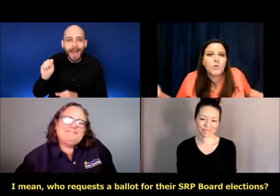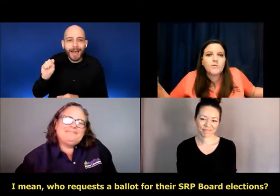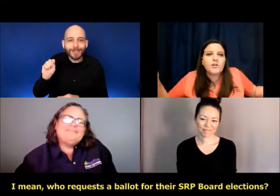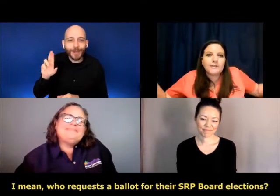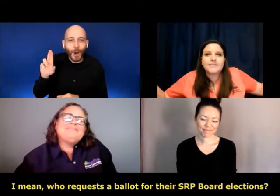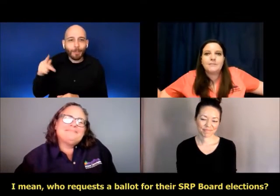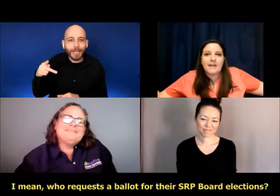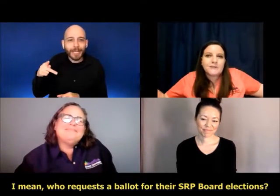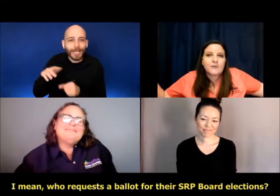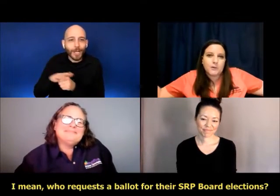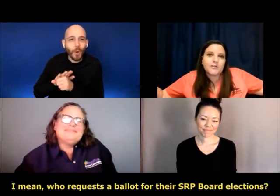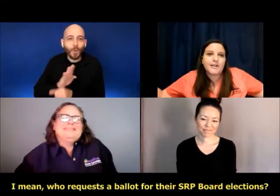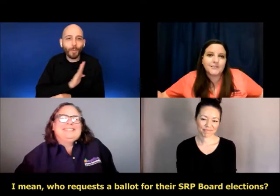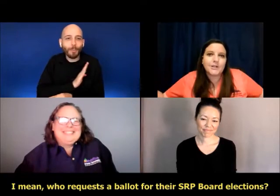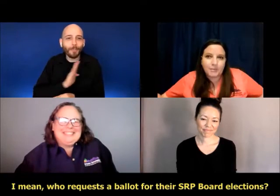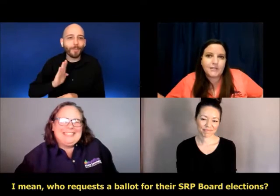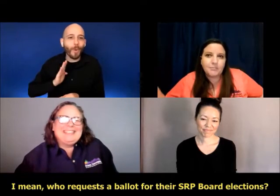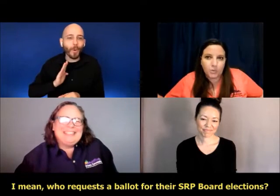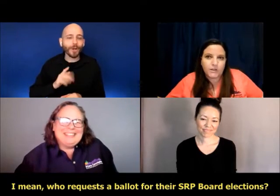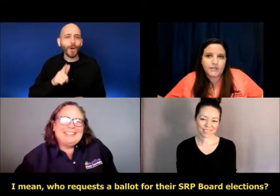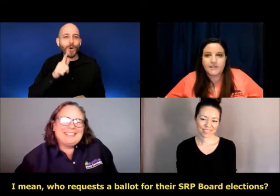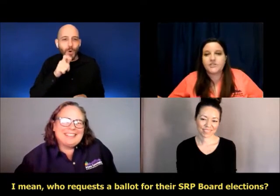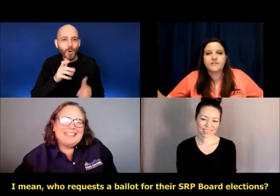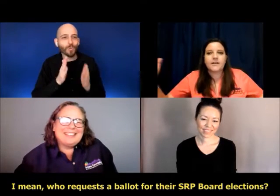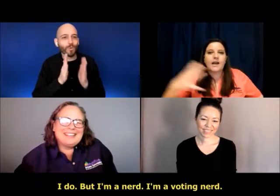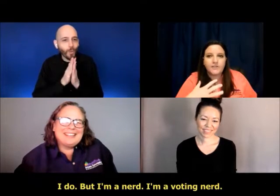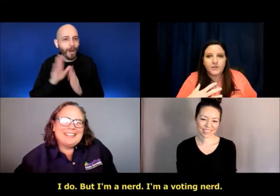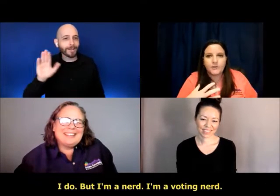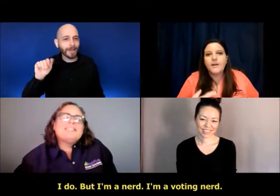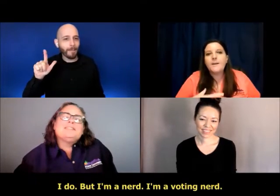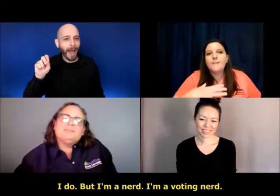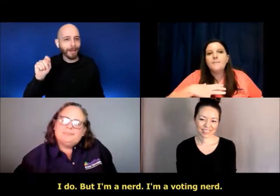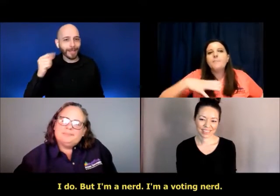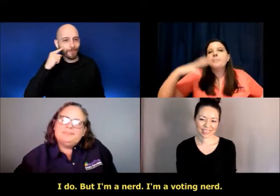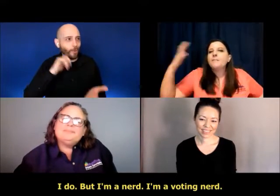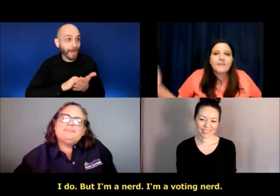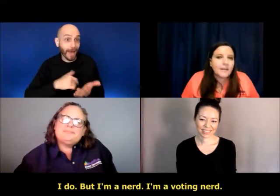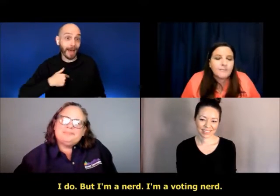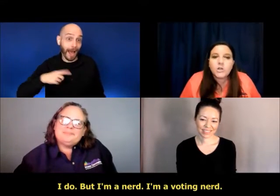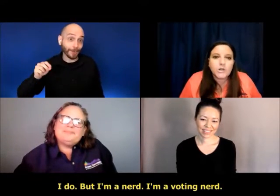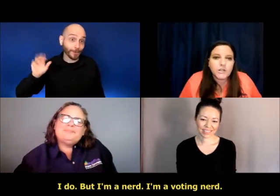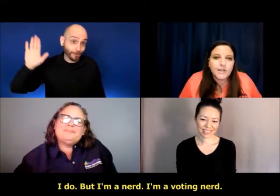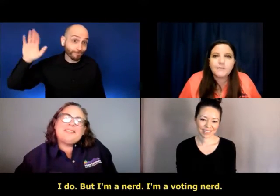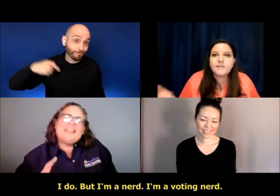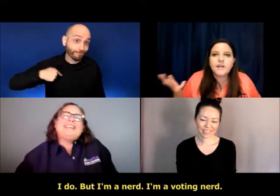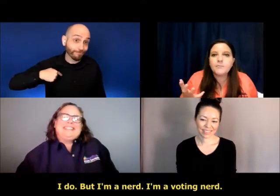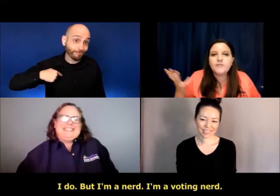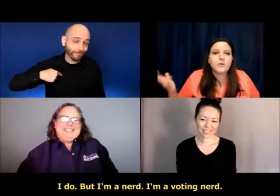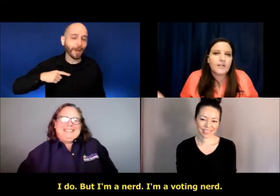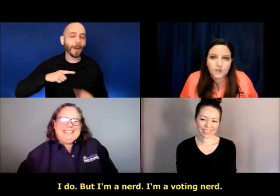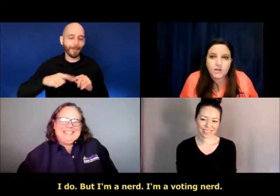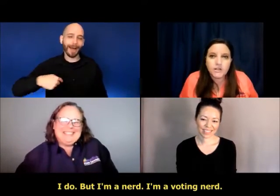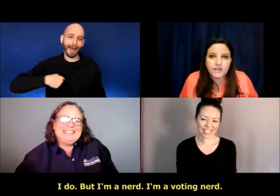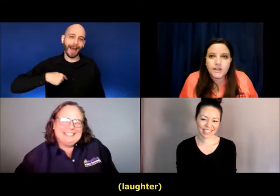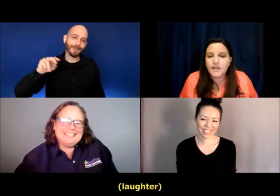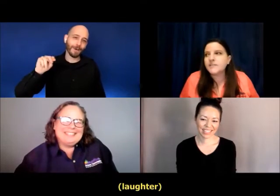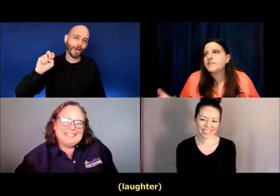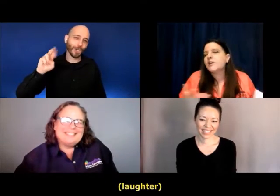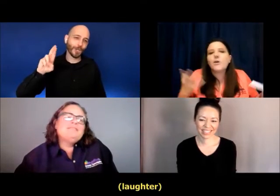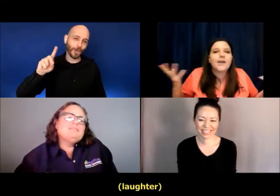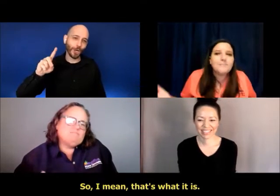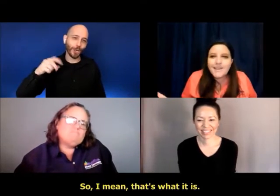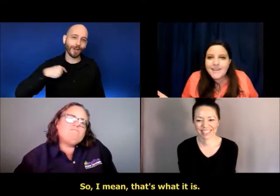mean, who requests a ballot for their SRP board elections? I do. But I'm a nerd. I'm a voting nerd.